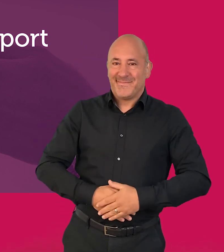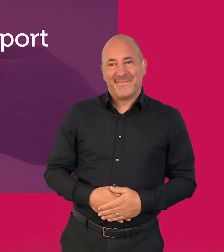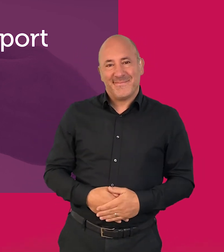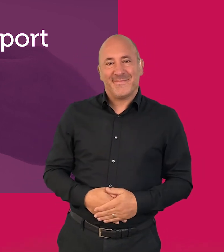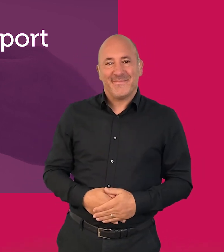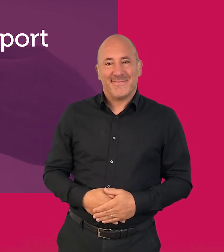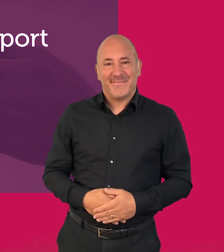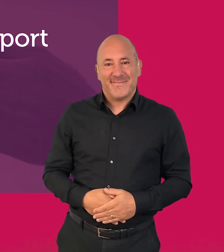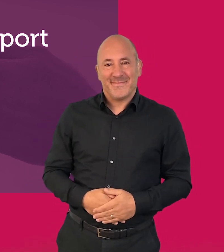4444.